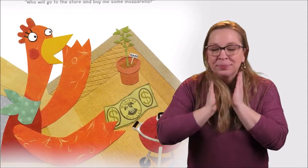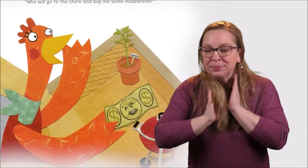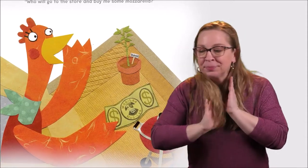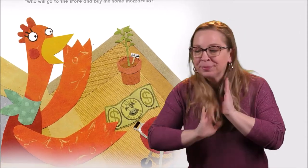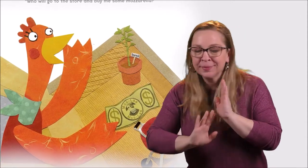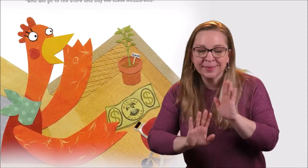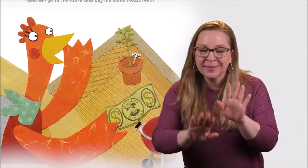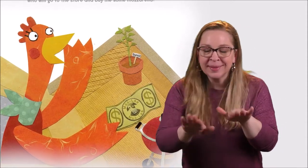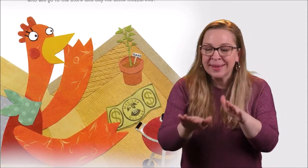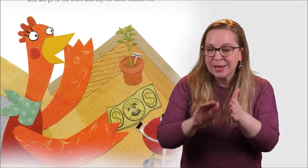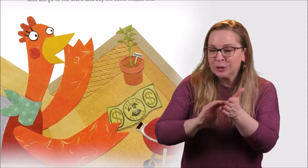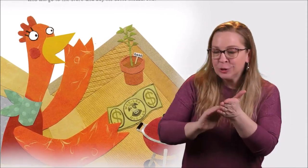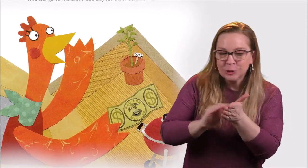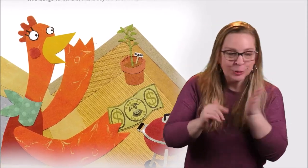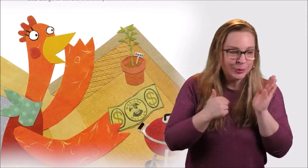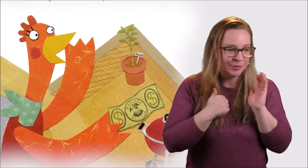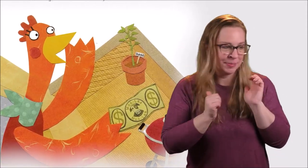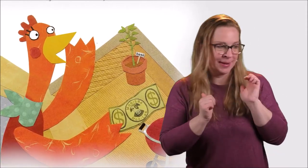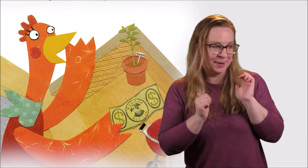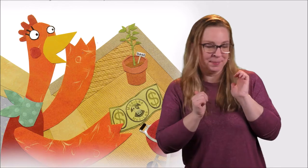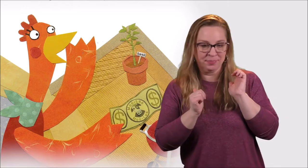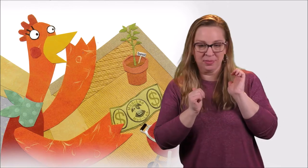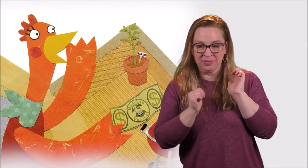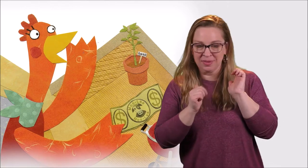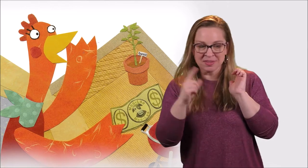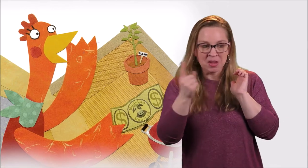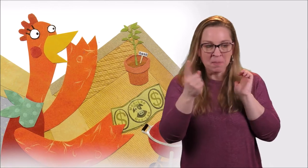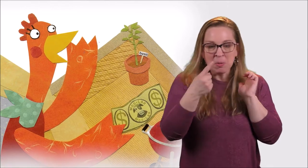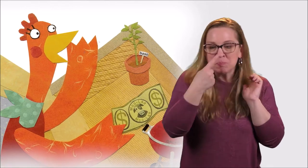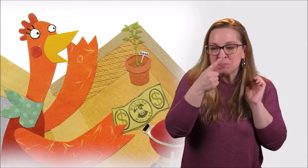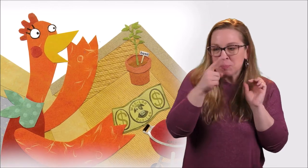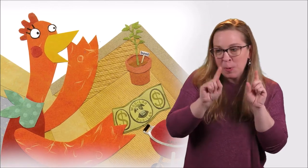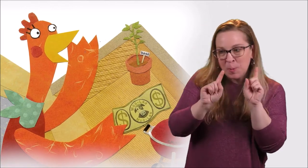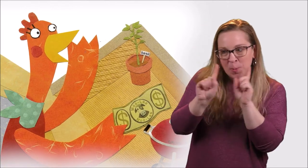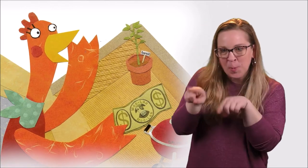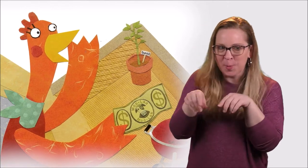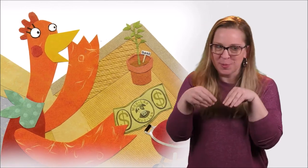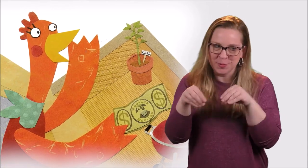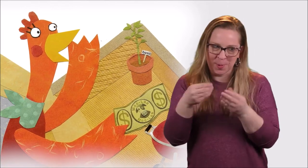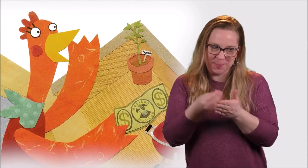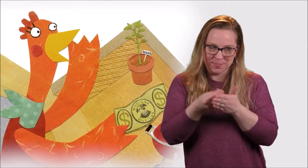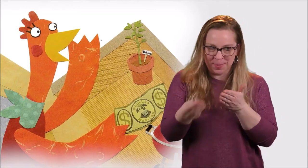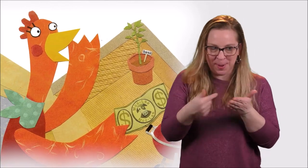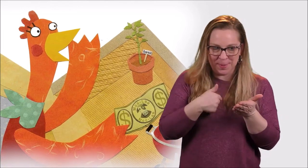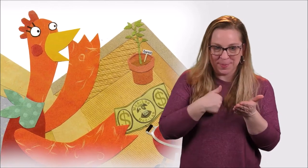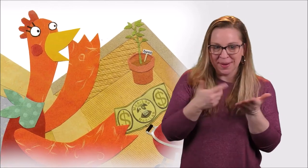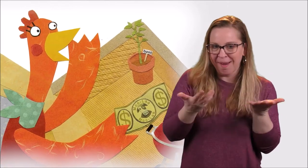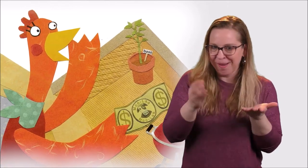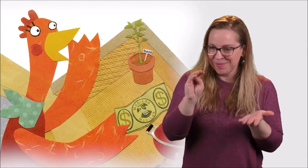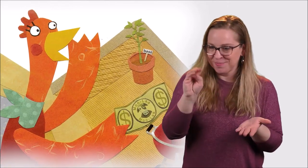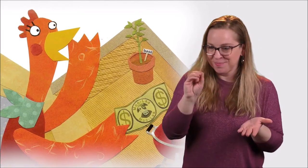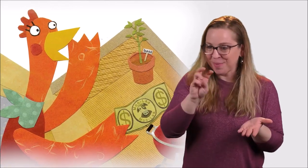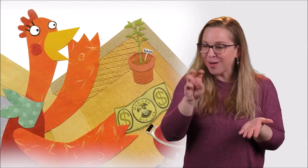Um, excuse me, she said. Who will go to the store and buy me some mozzarella?